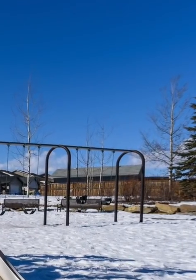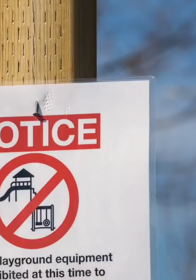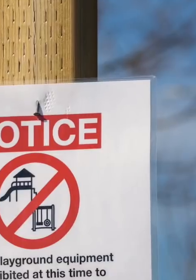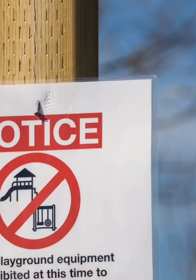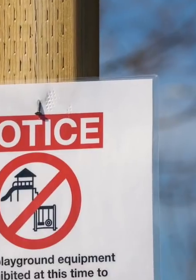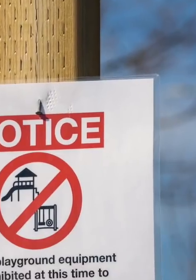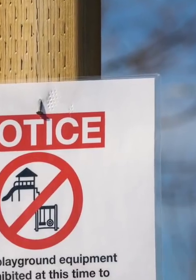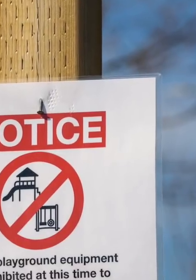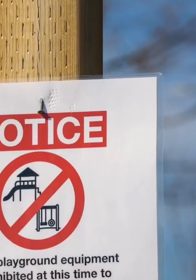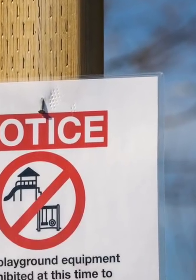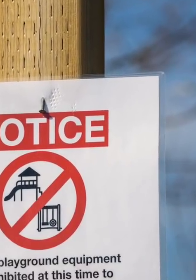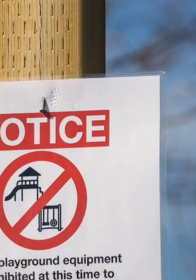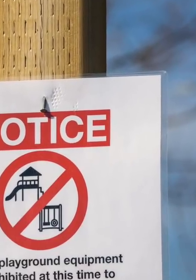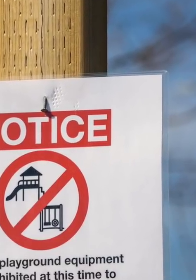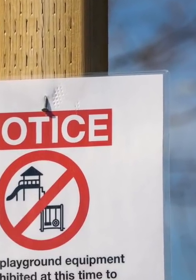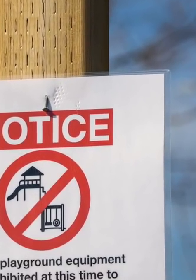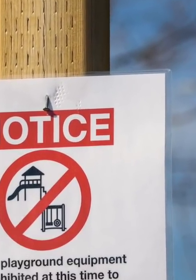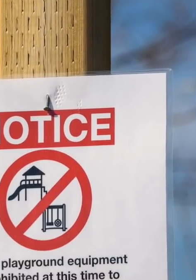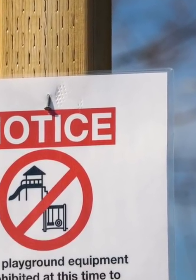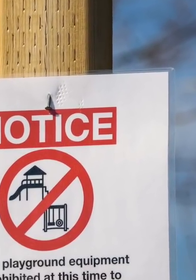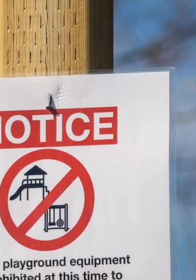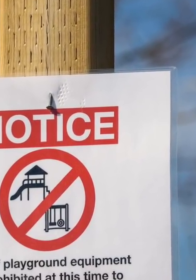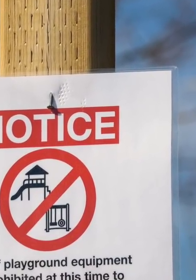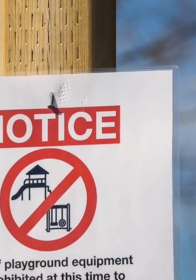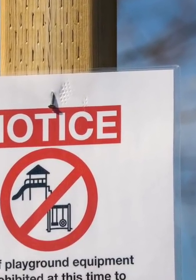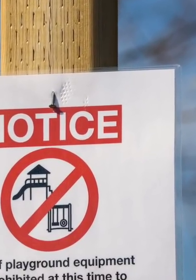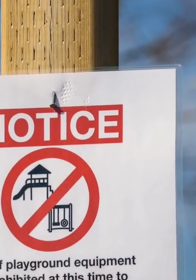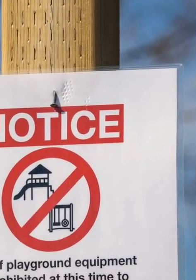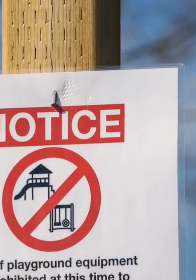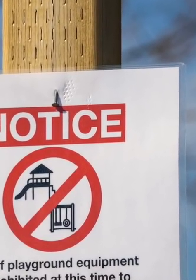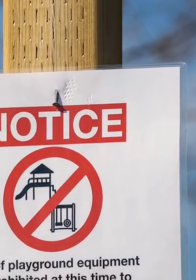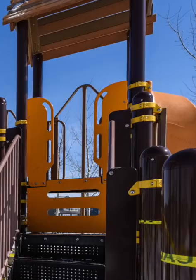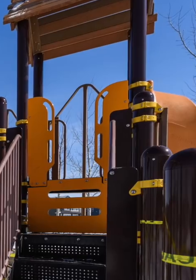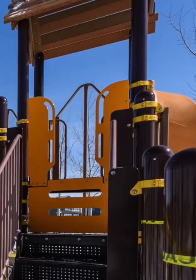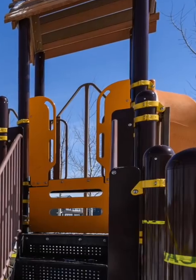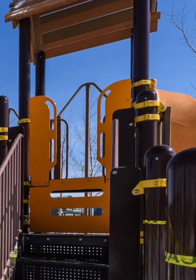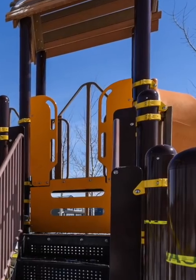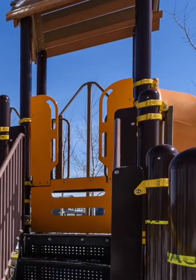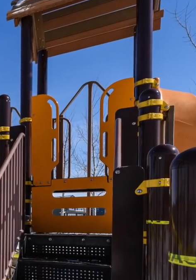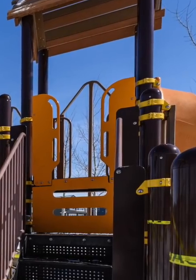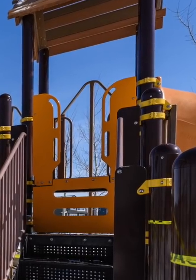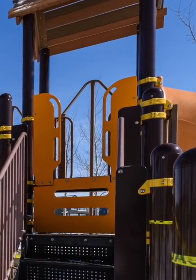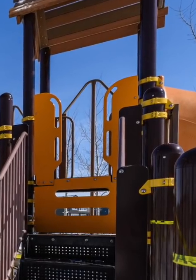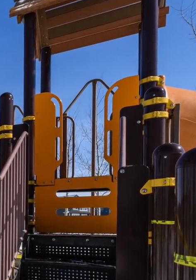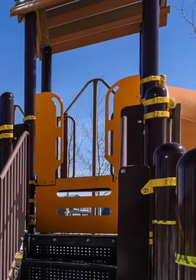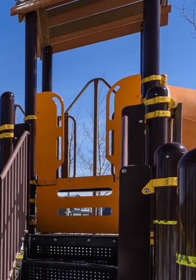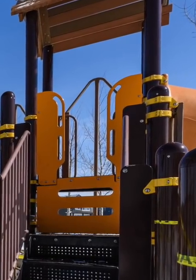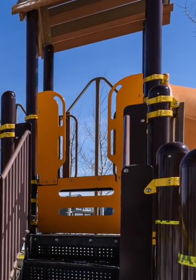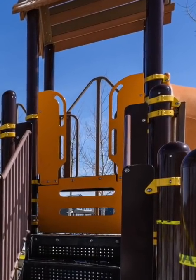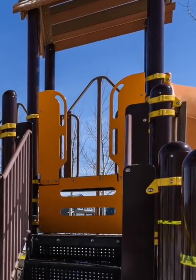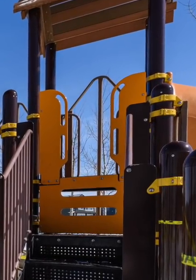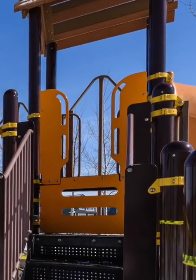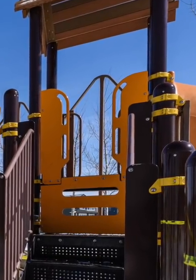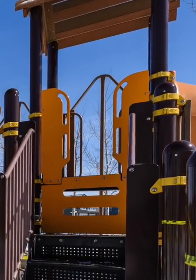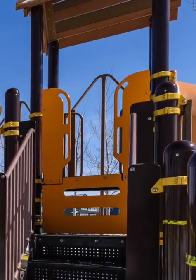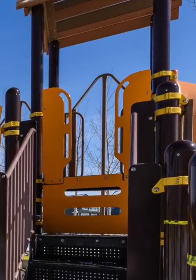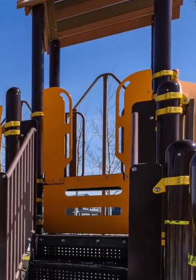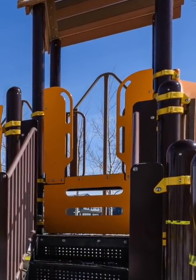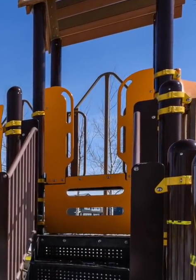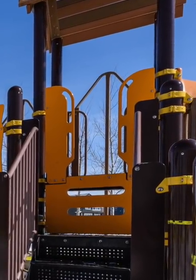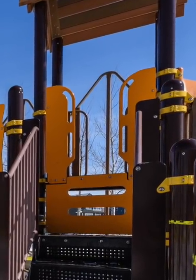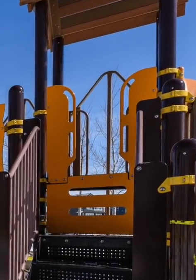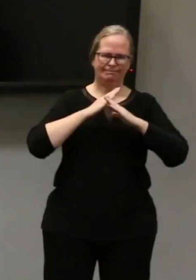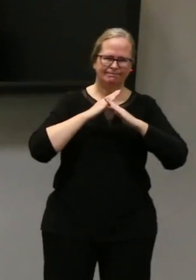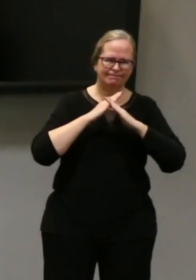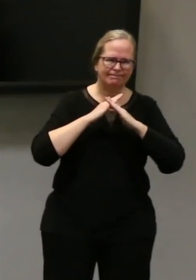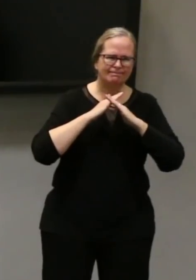we've made that decision to close the playgrounds. The parks will remain open but the playgrounds specifically will be closed. To